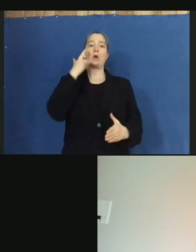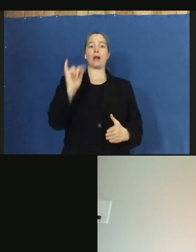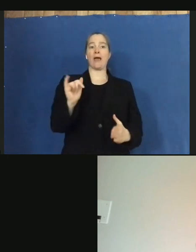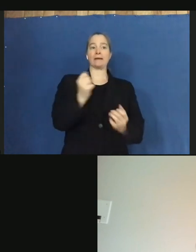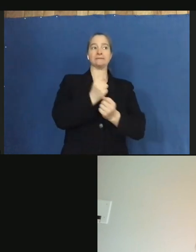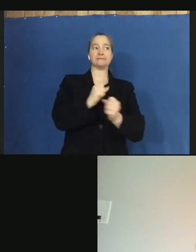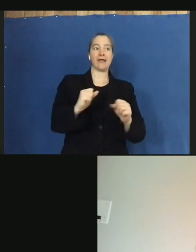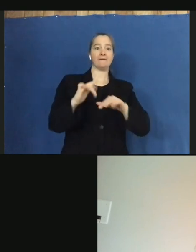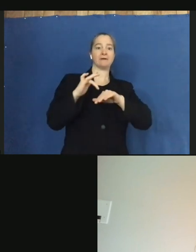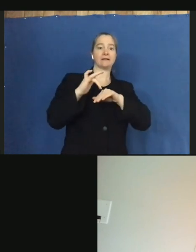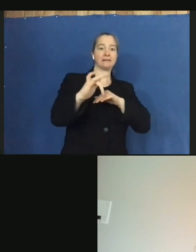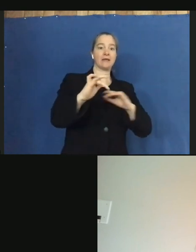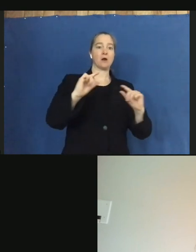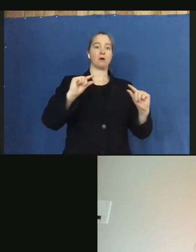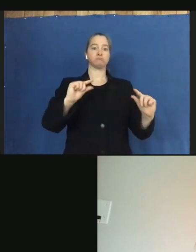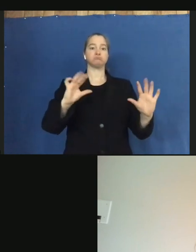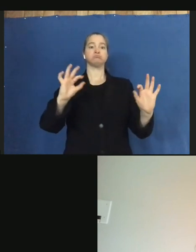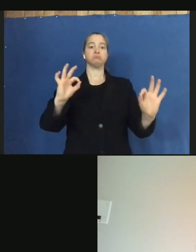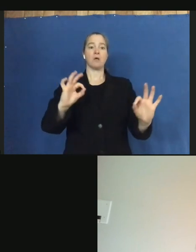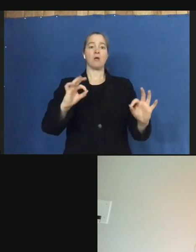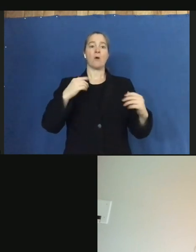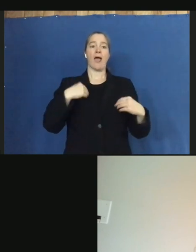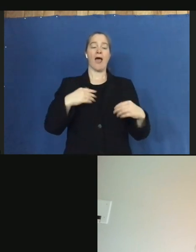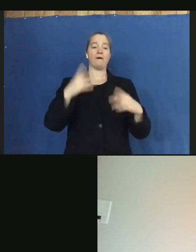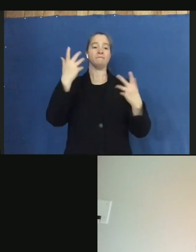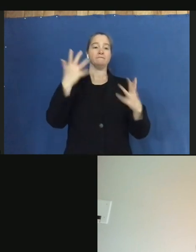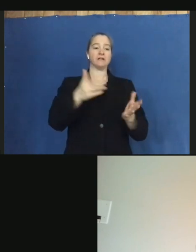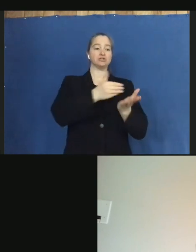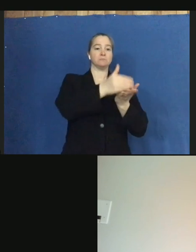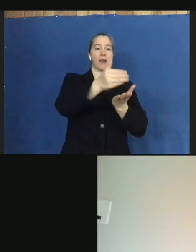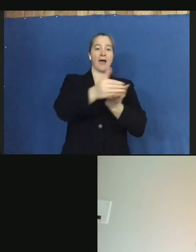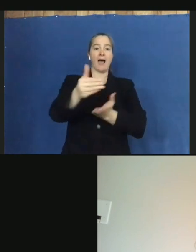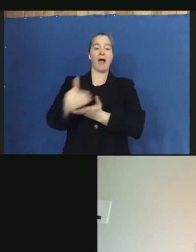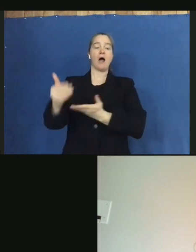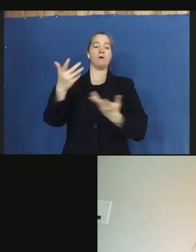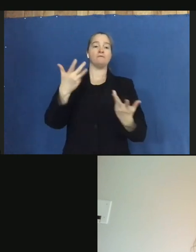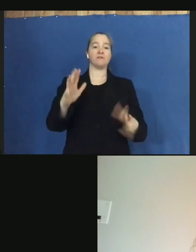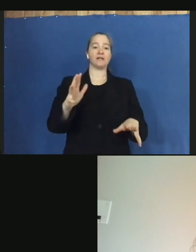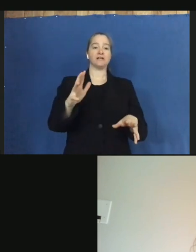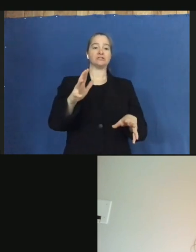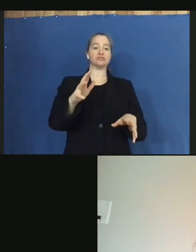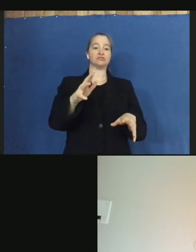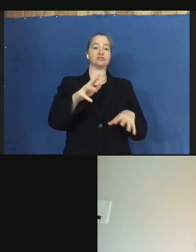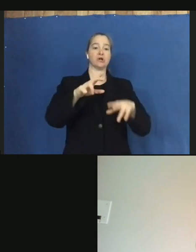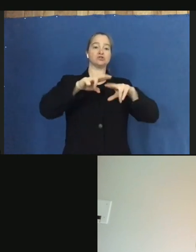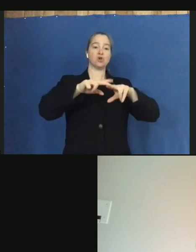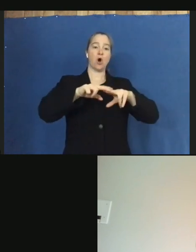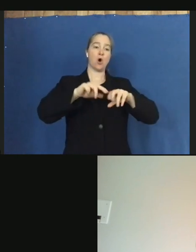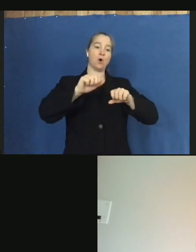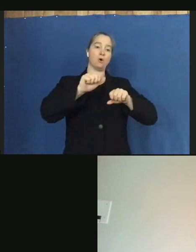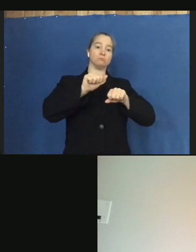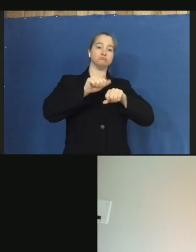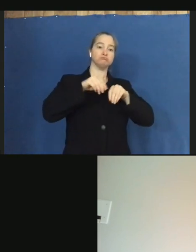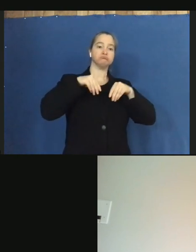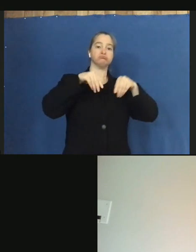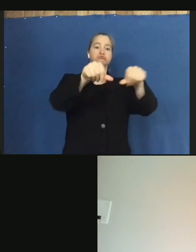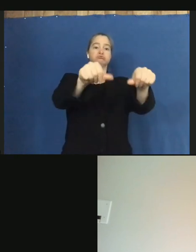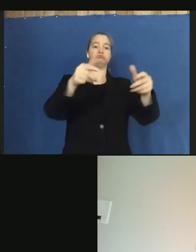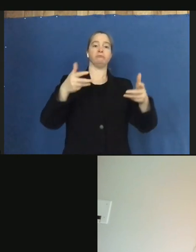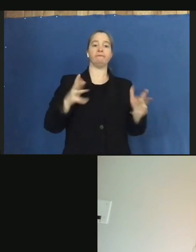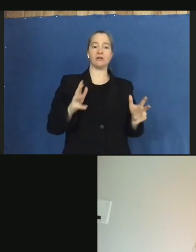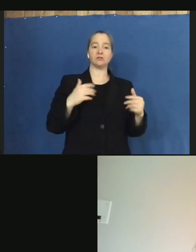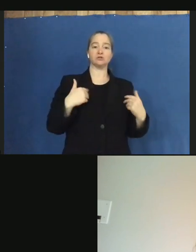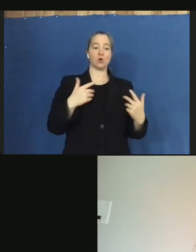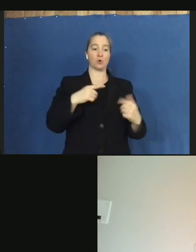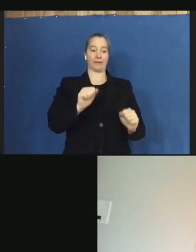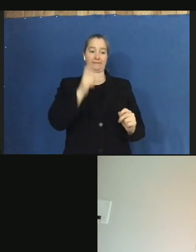get to a point where we've got it treated where it's back to, say, you know, black pavement, and we've got full traction? As far as the full